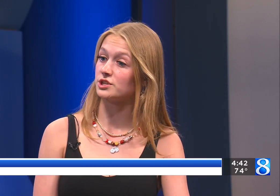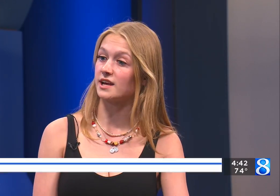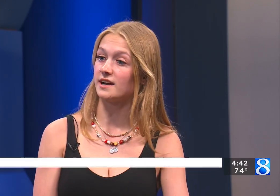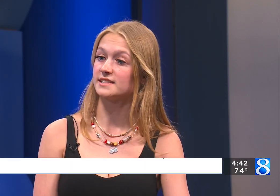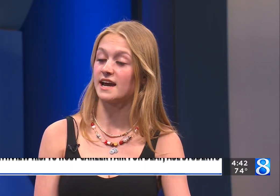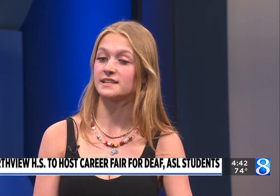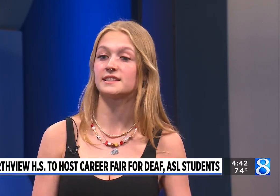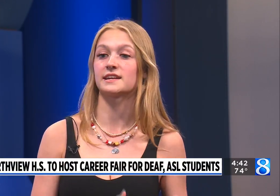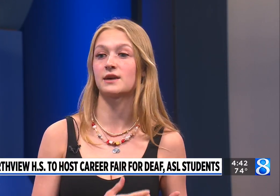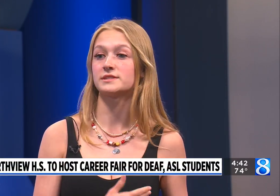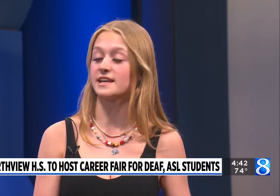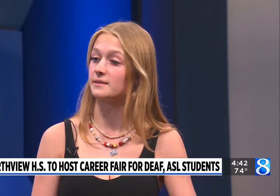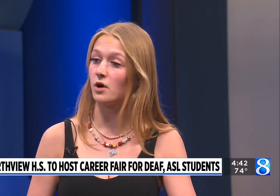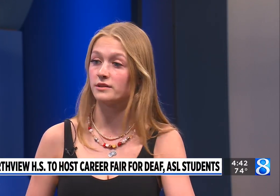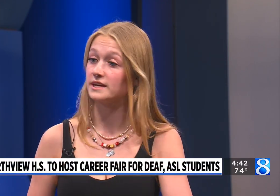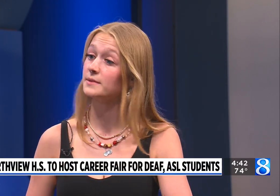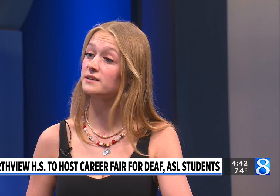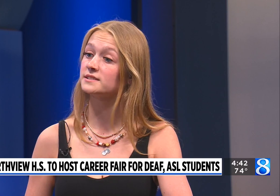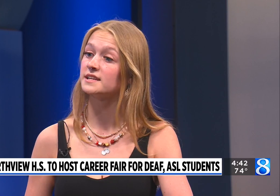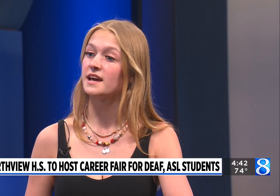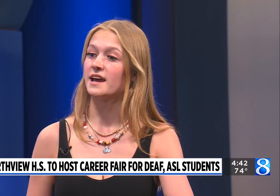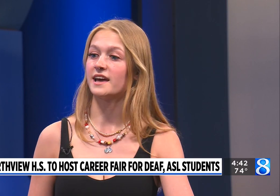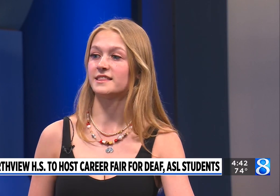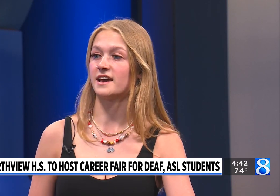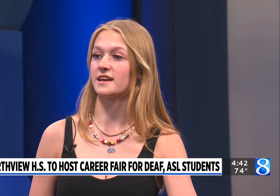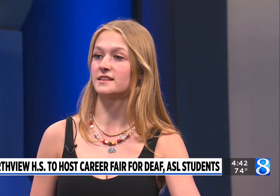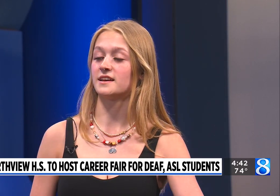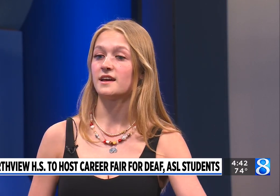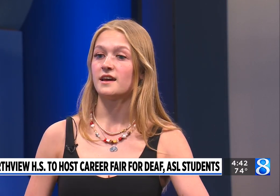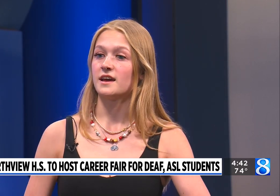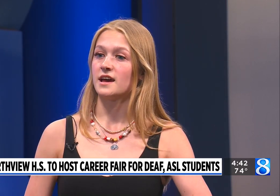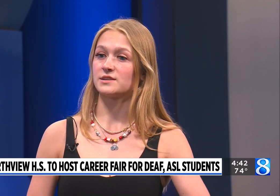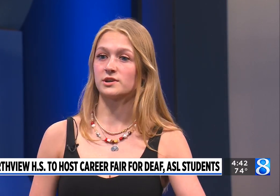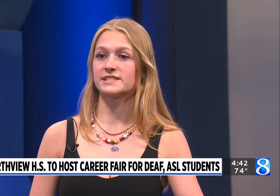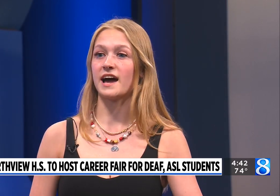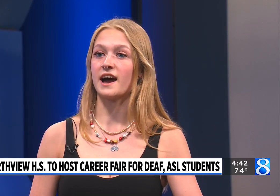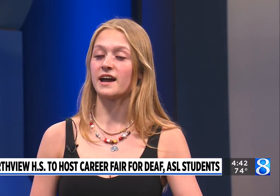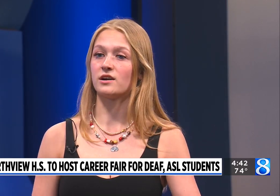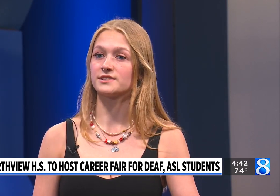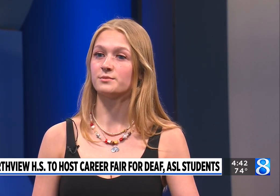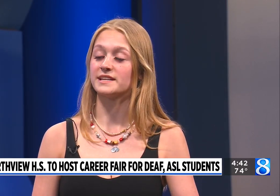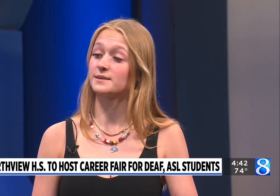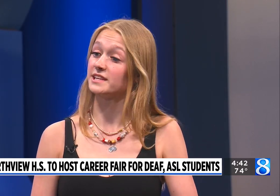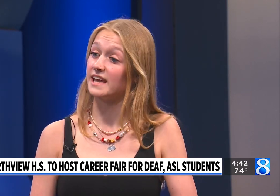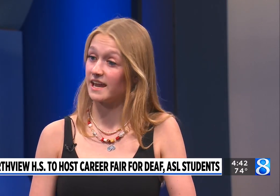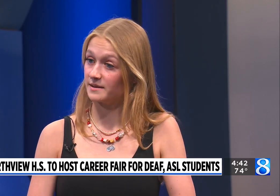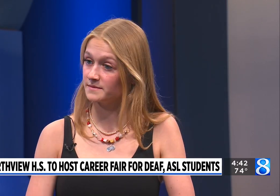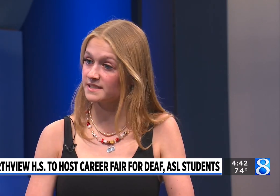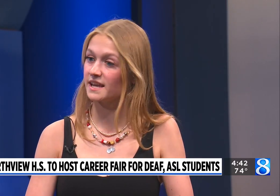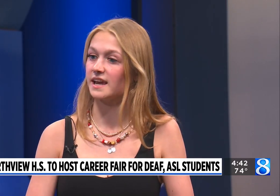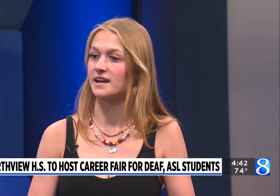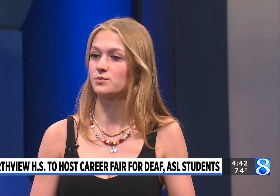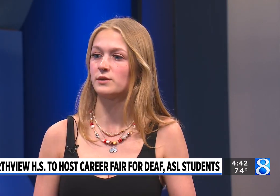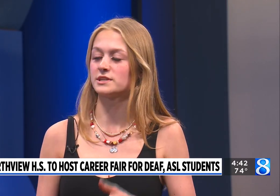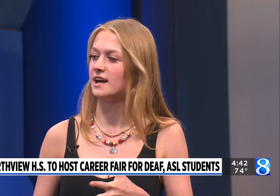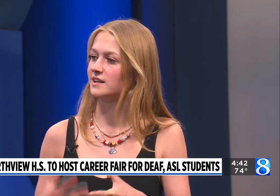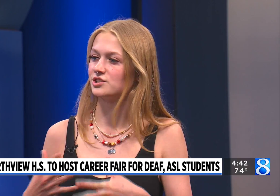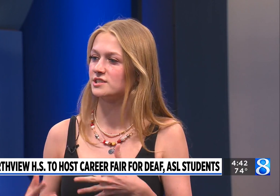should contact and then I would send them all the emails and then as well as that, I also made some of the games and we would kind of just